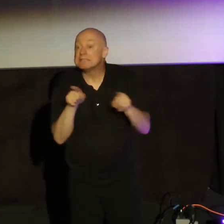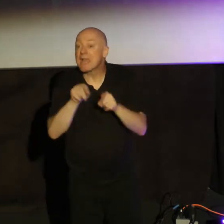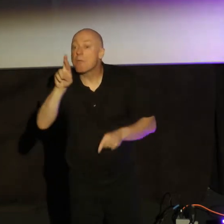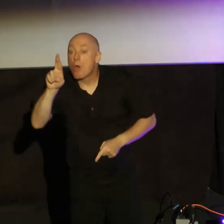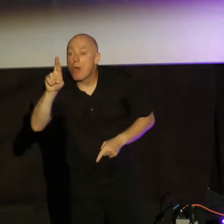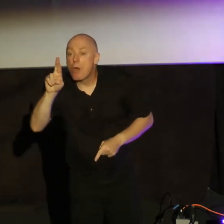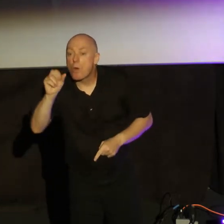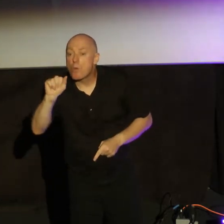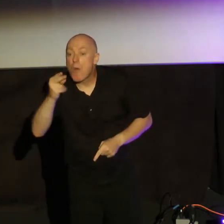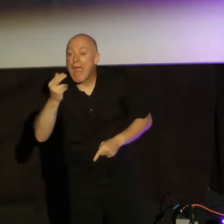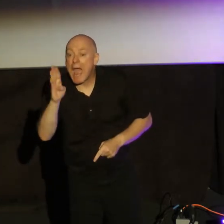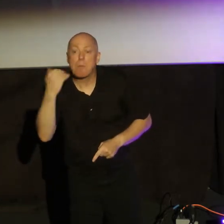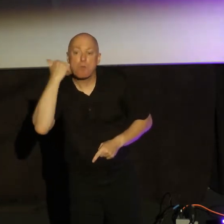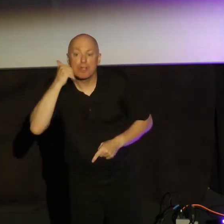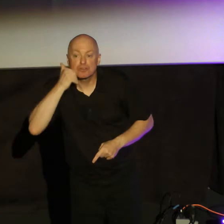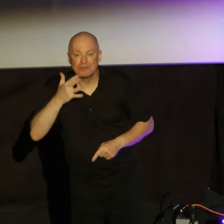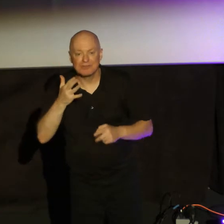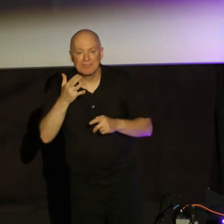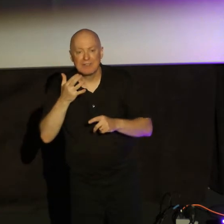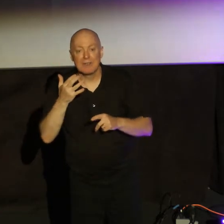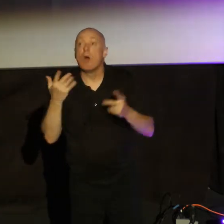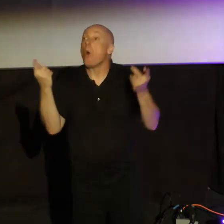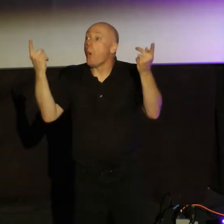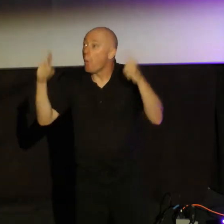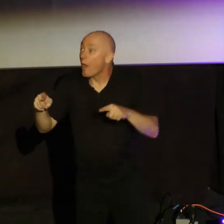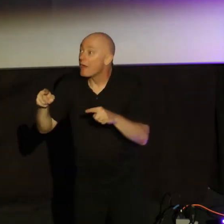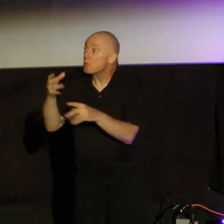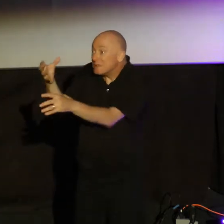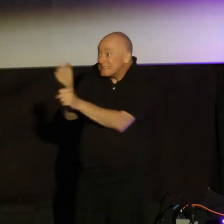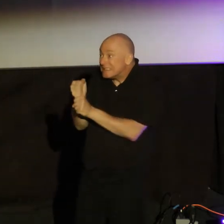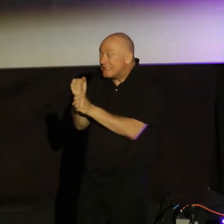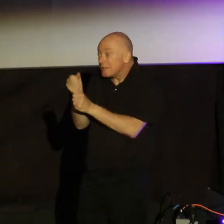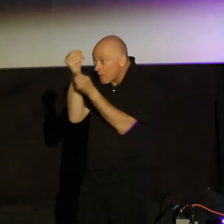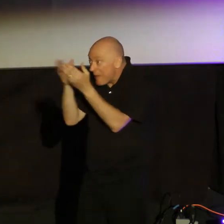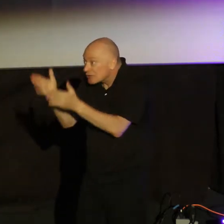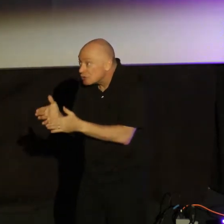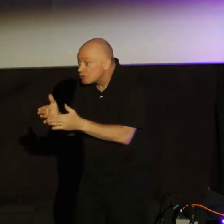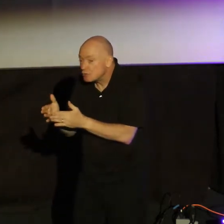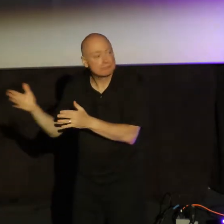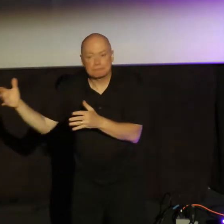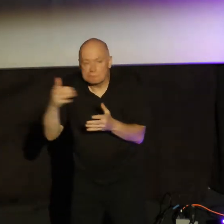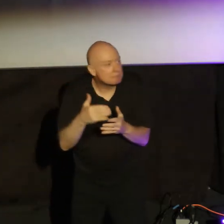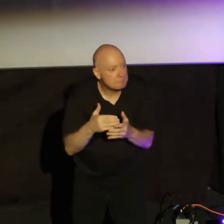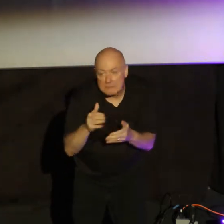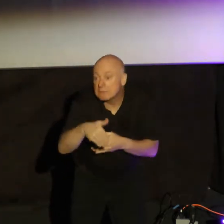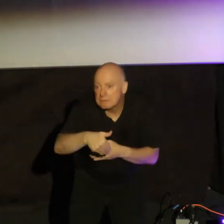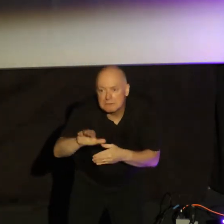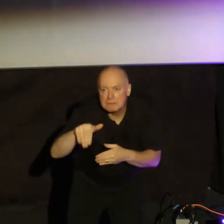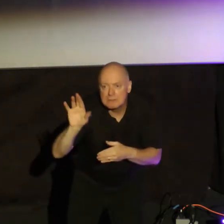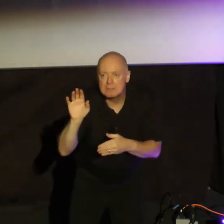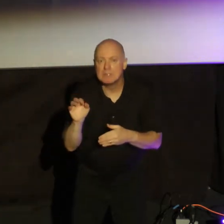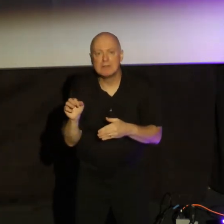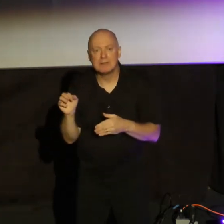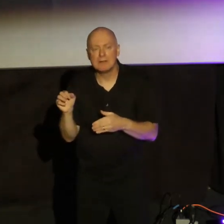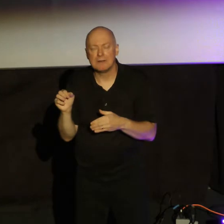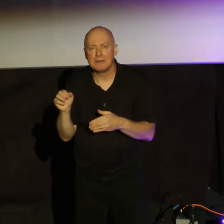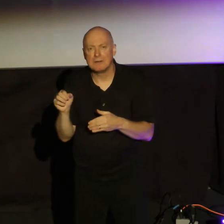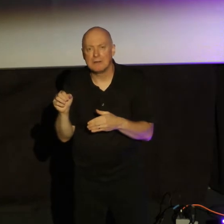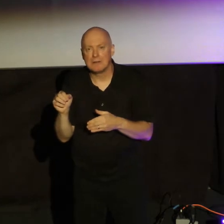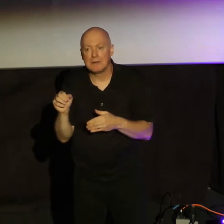prostitute justified by works? When she received the messengers and sent them out by one another. For as the body